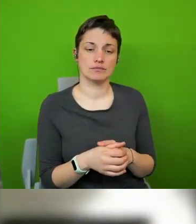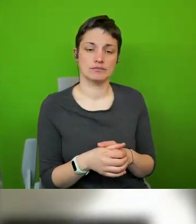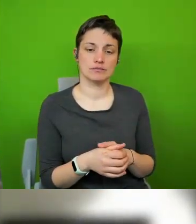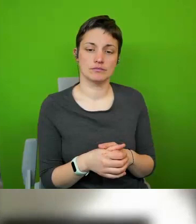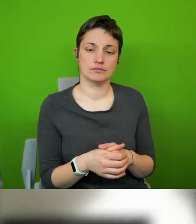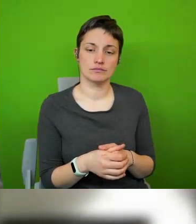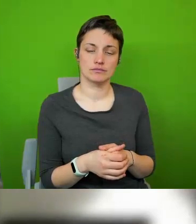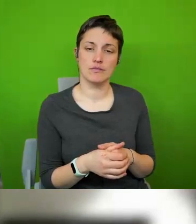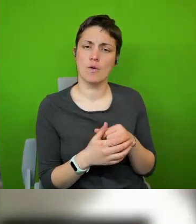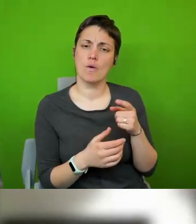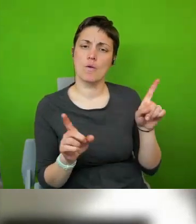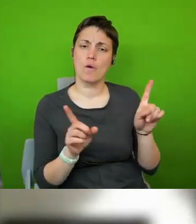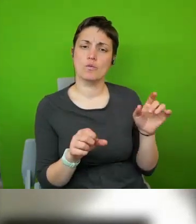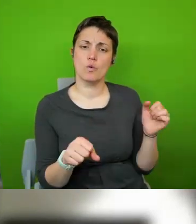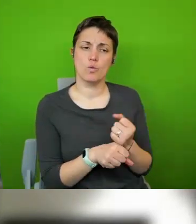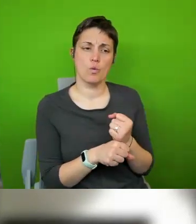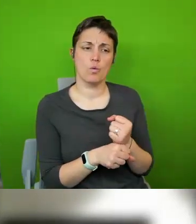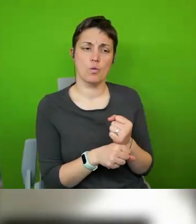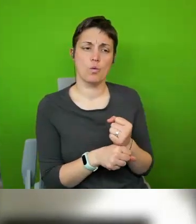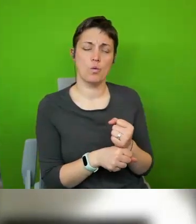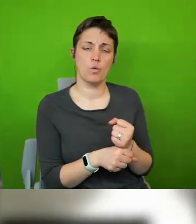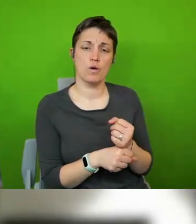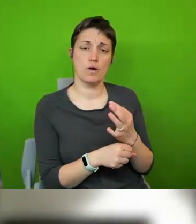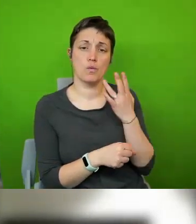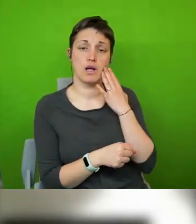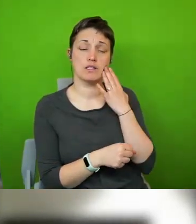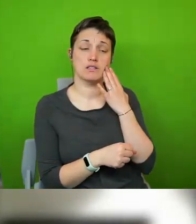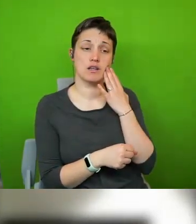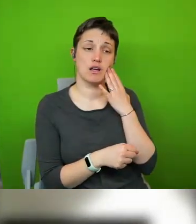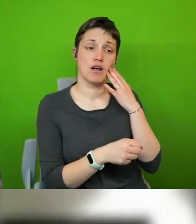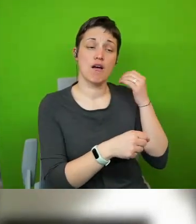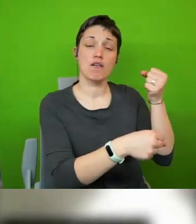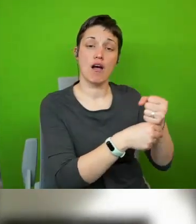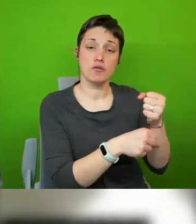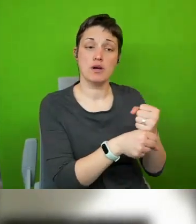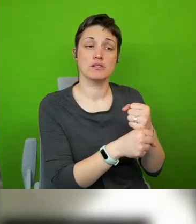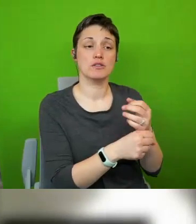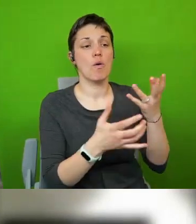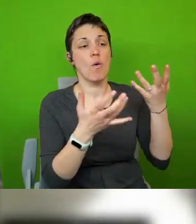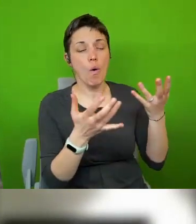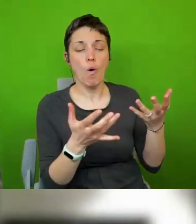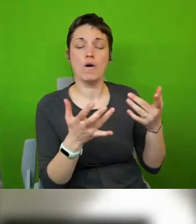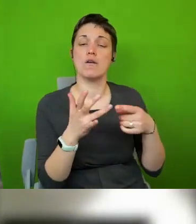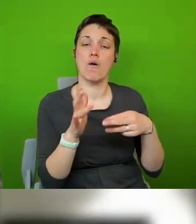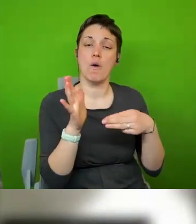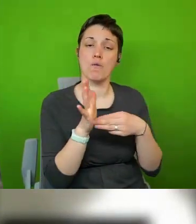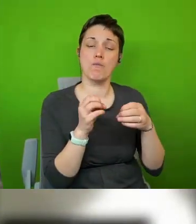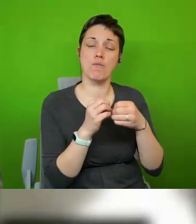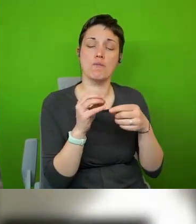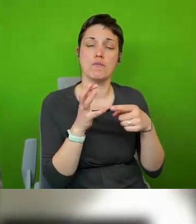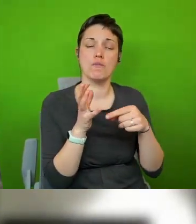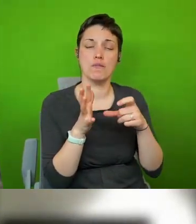when will the ombudsman and government that have been found to be treating their citizens with injustice pay adequate